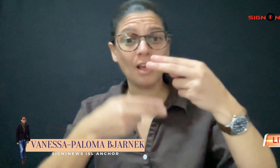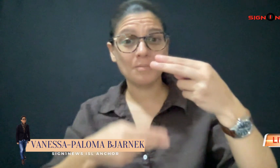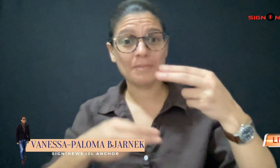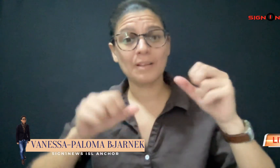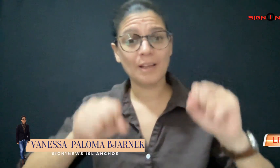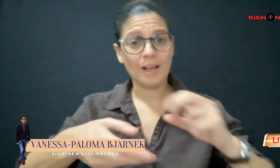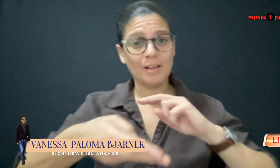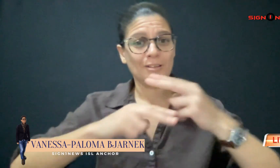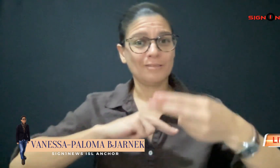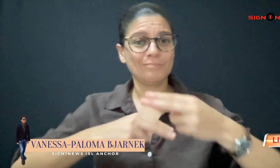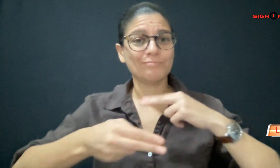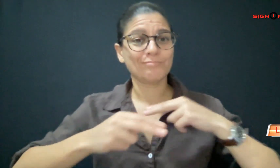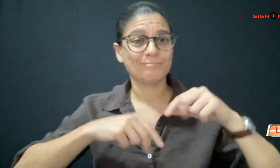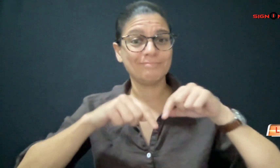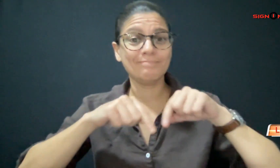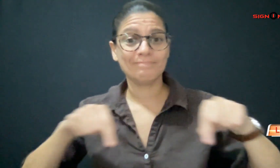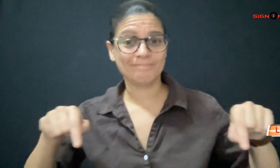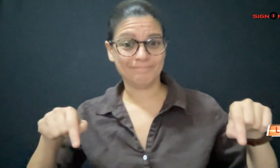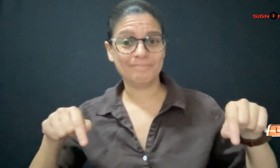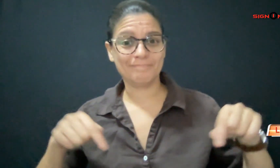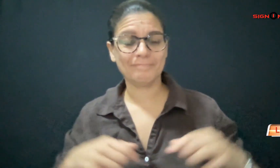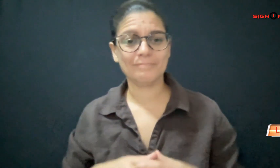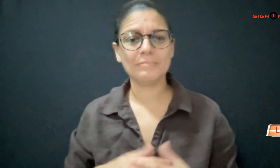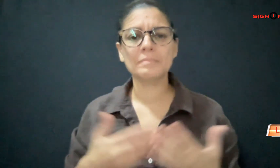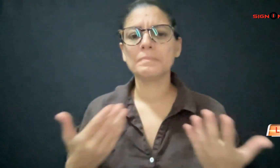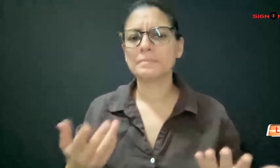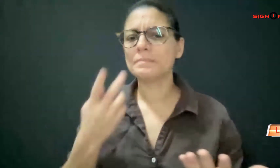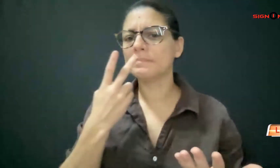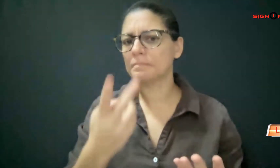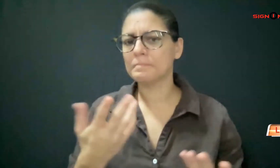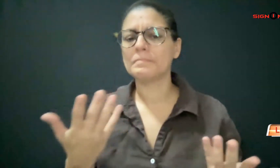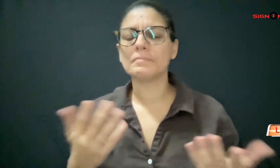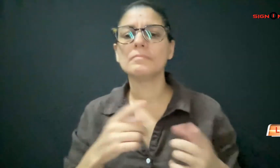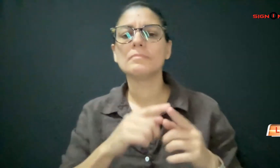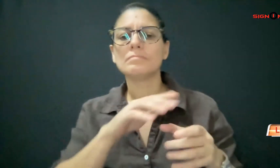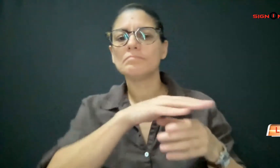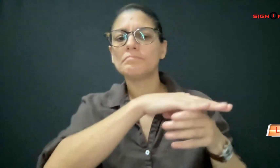today. If you post an interesting comment about this update, we may add it at the bottom of the screen.